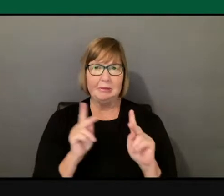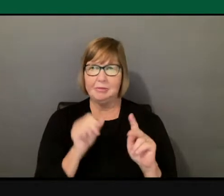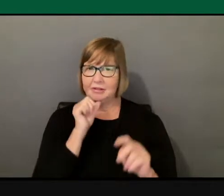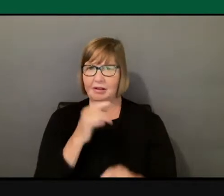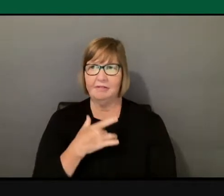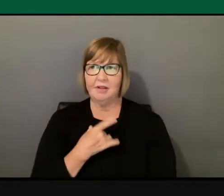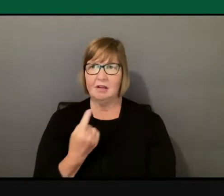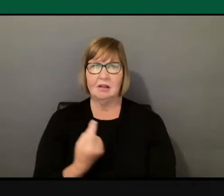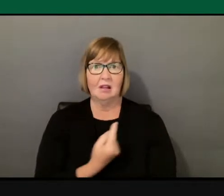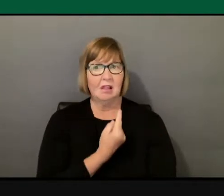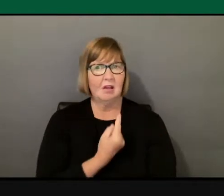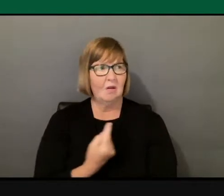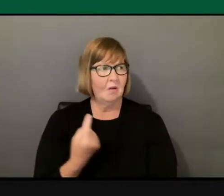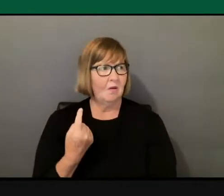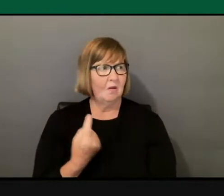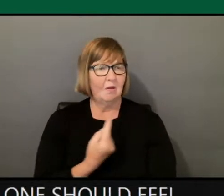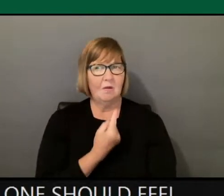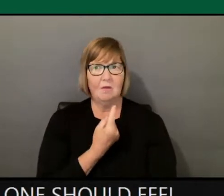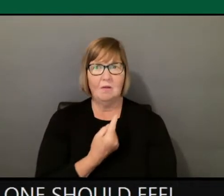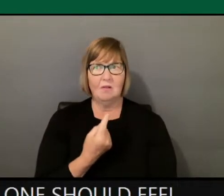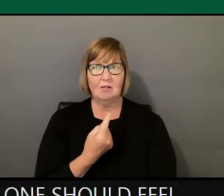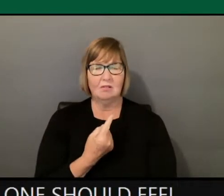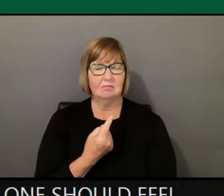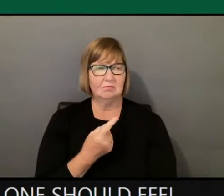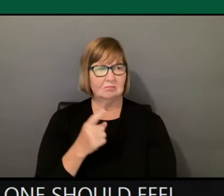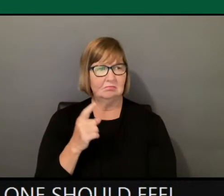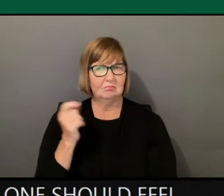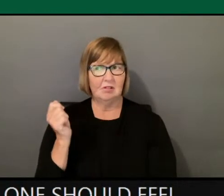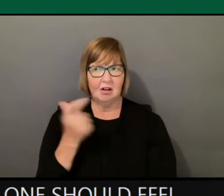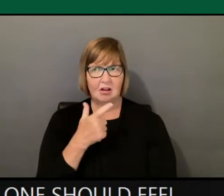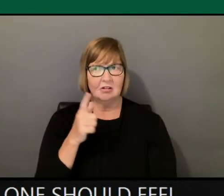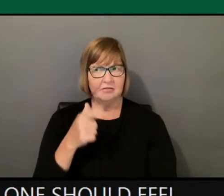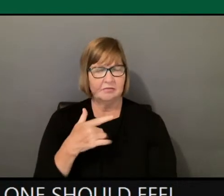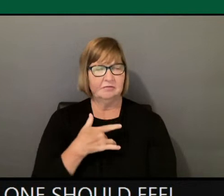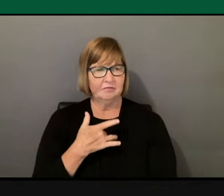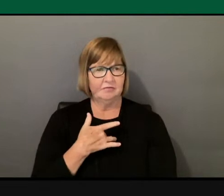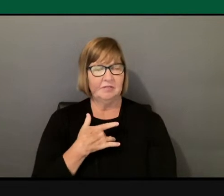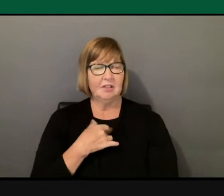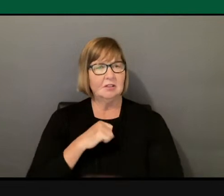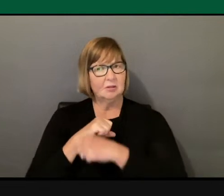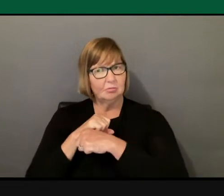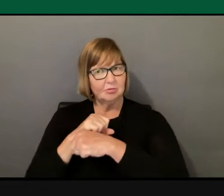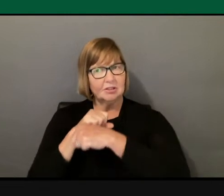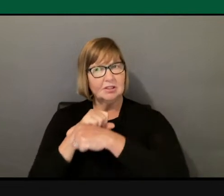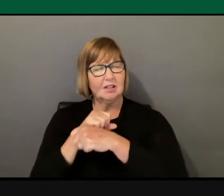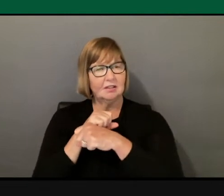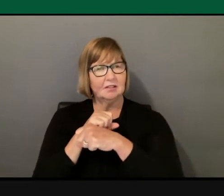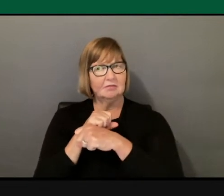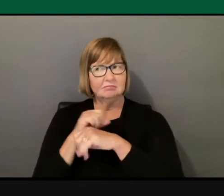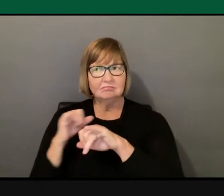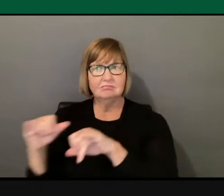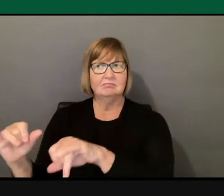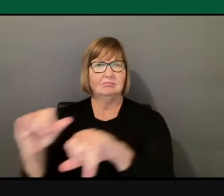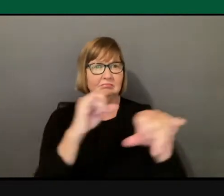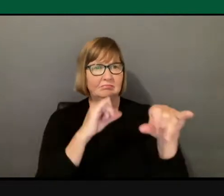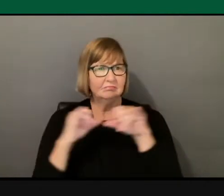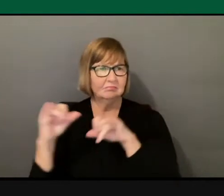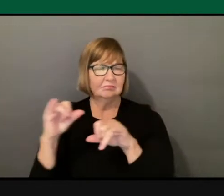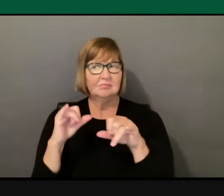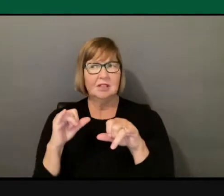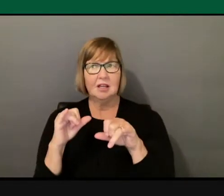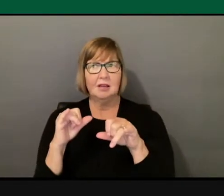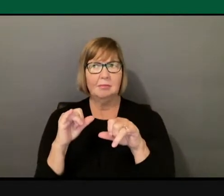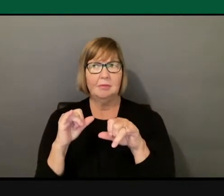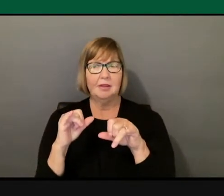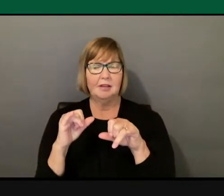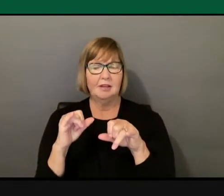should feel protected by that common value that no one is going